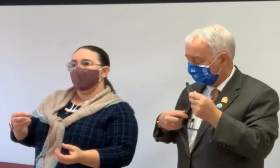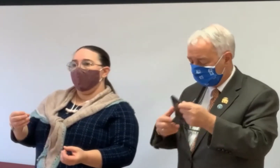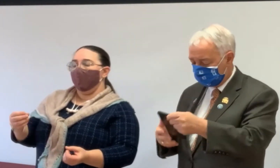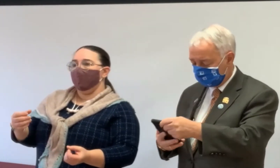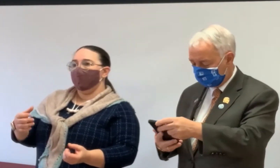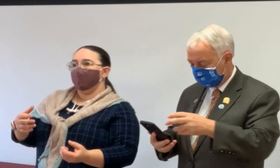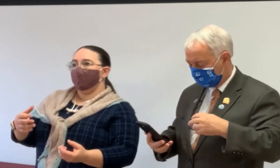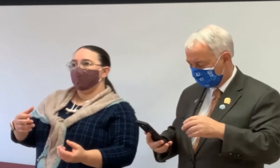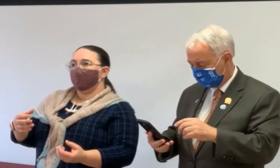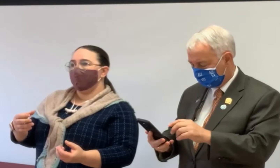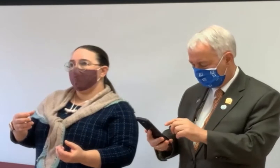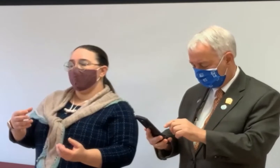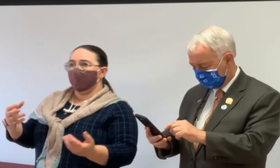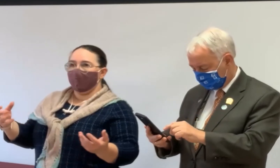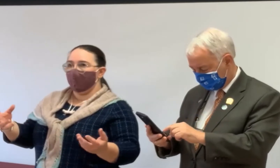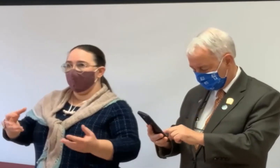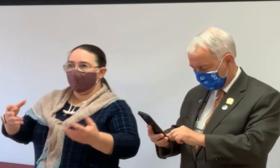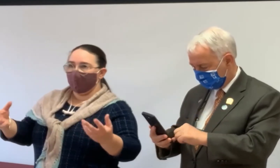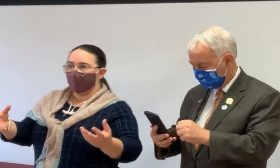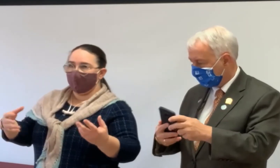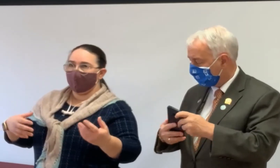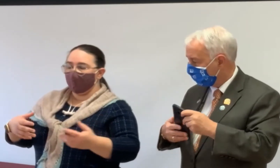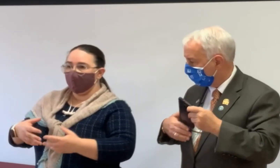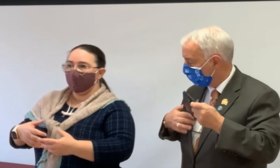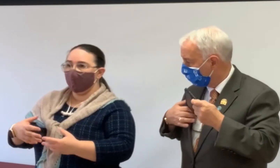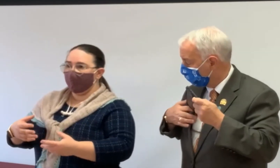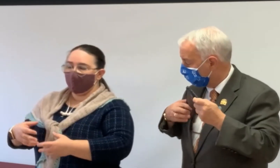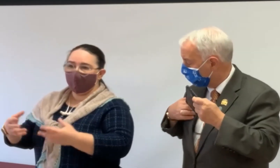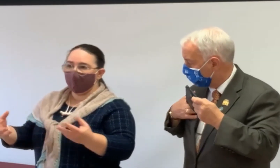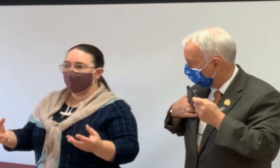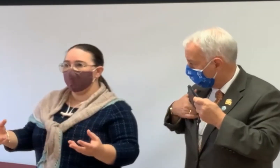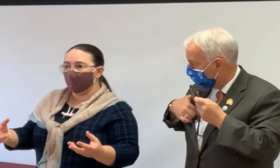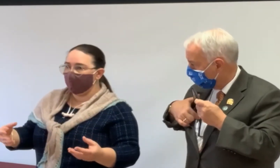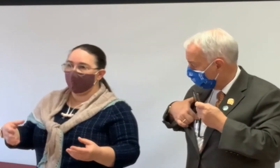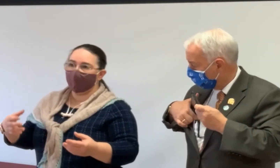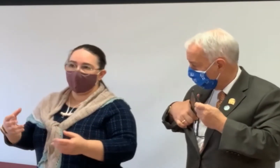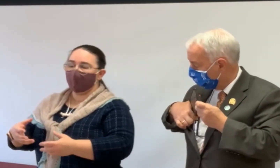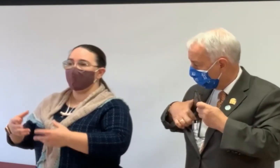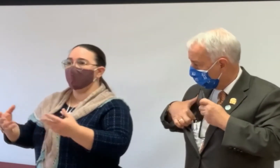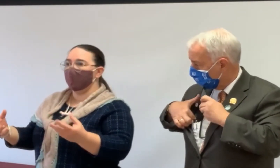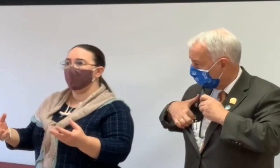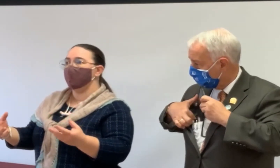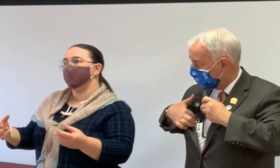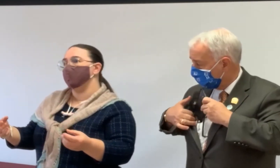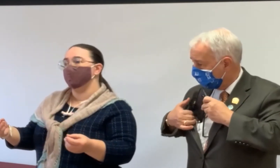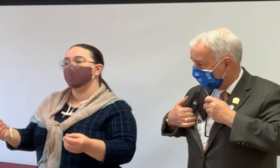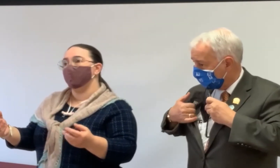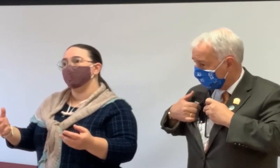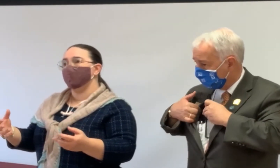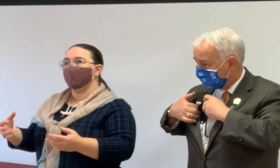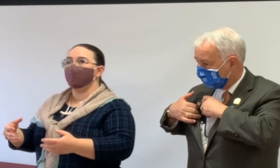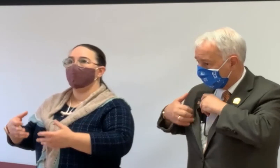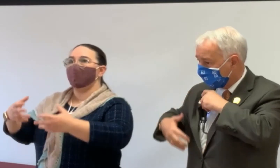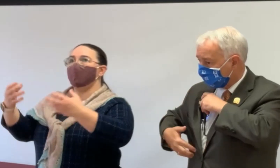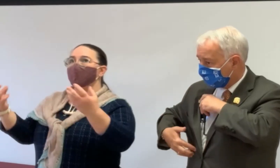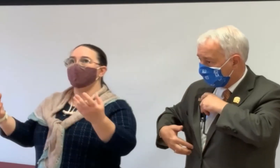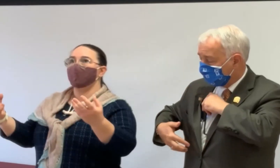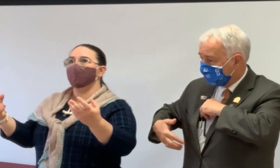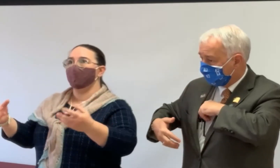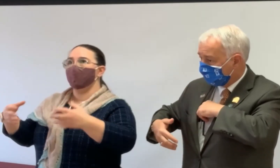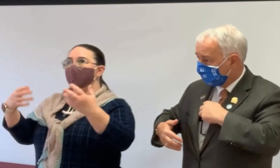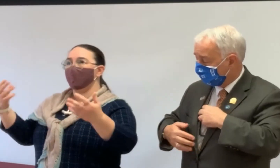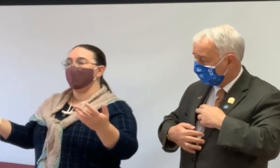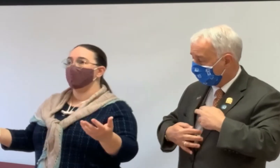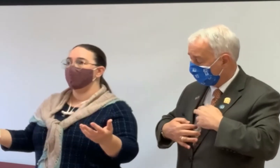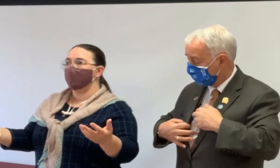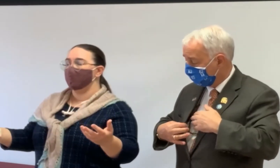again, in this example, if you have a hundred thousand dollar property, if you were going to borrow a hundred thousand dollars, but if the property was